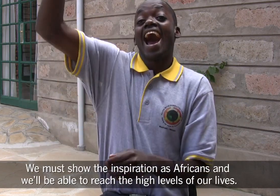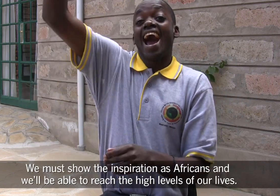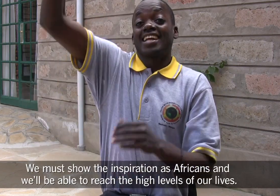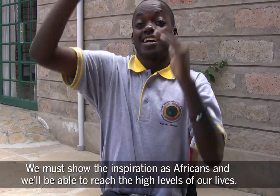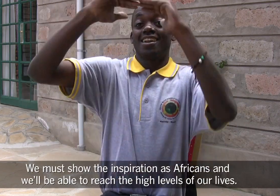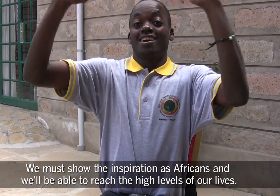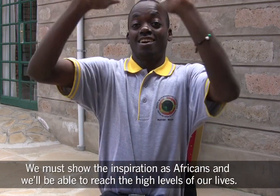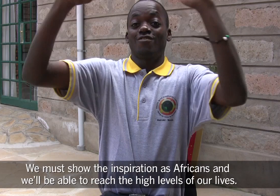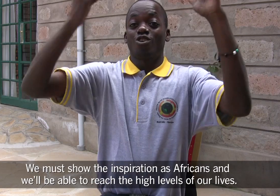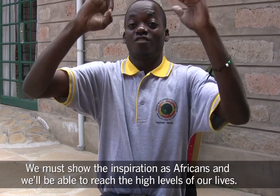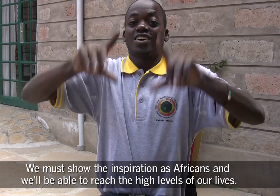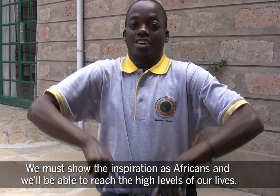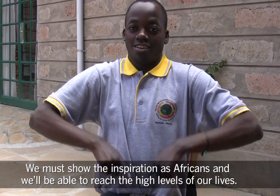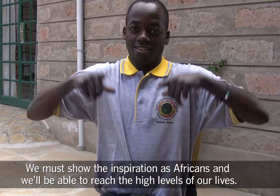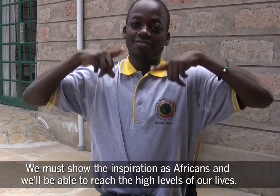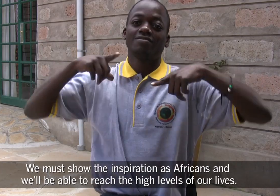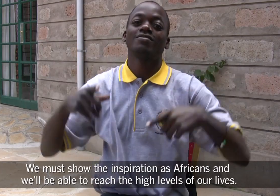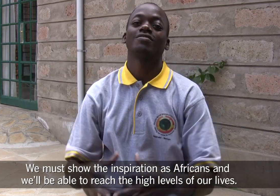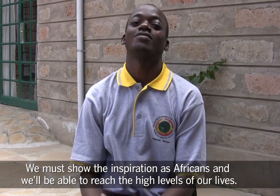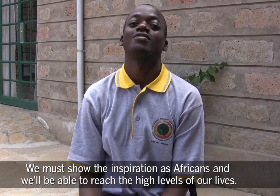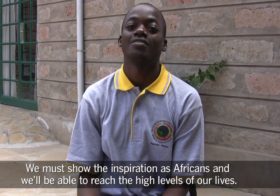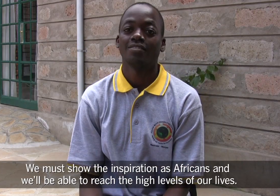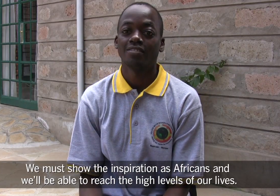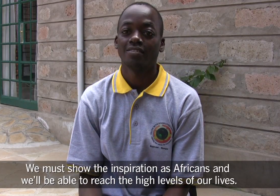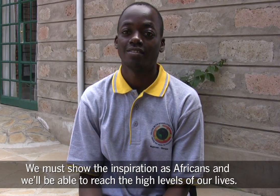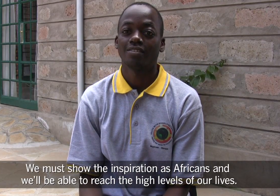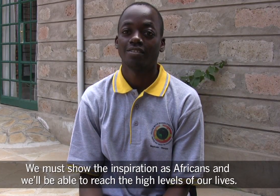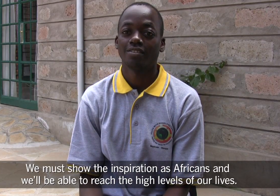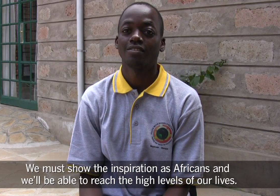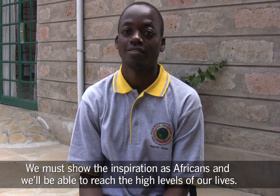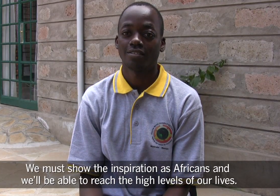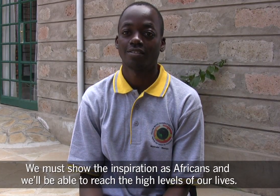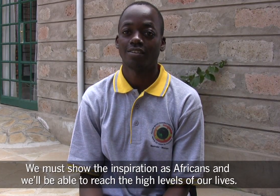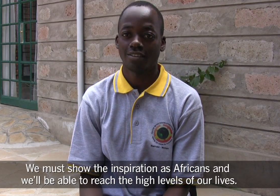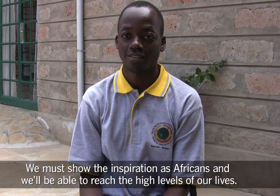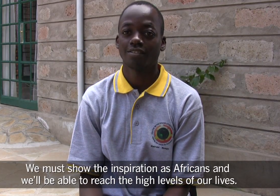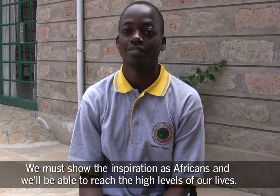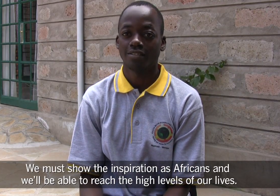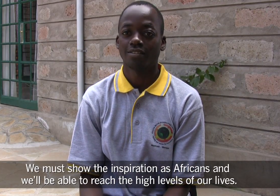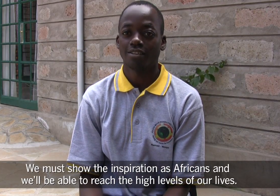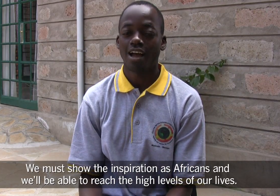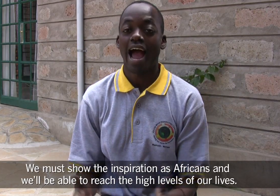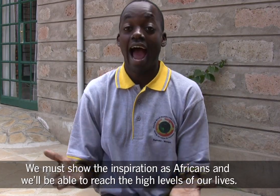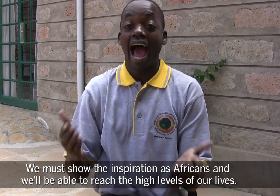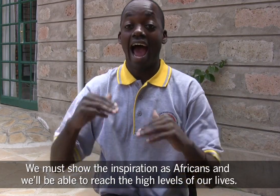the inspiration as Africans and we will be able to improve,